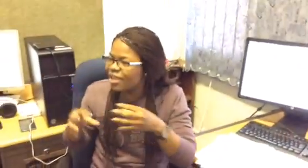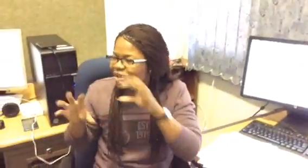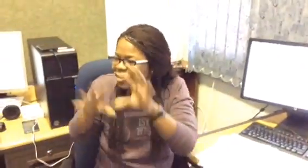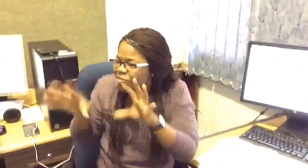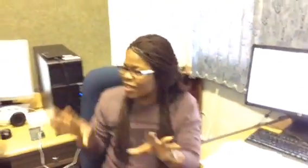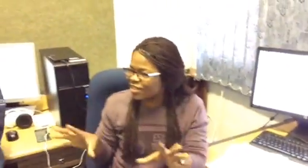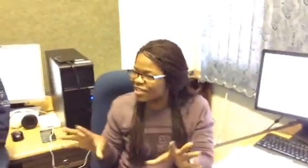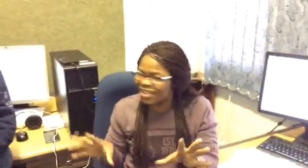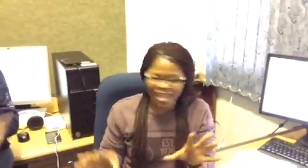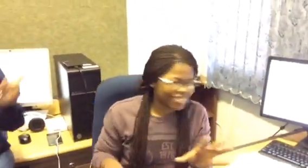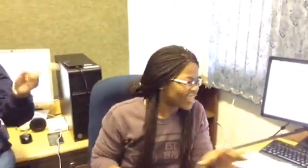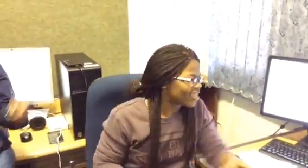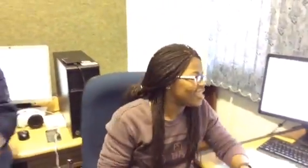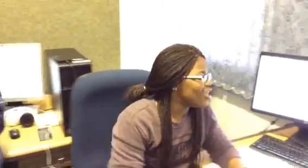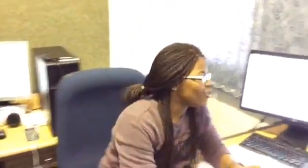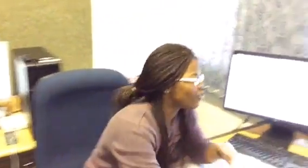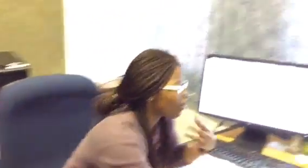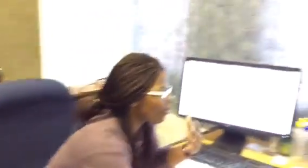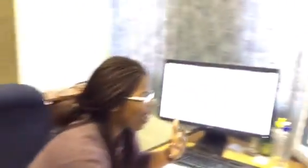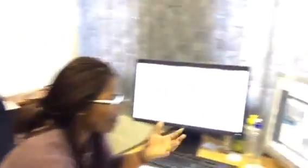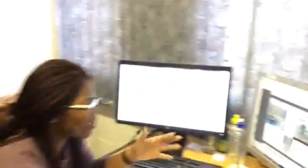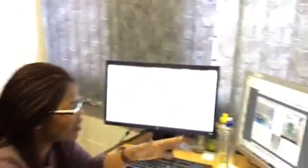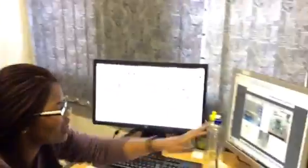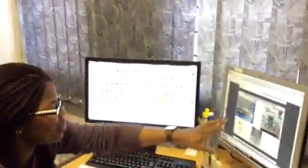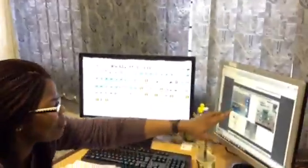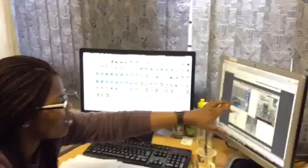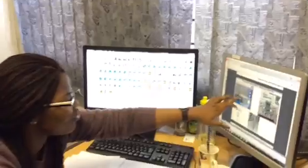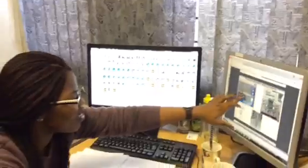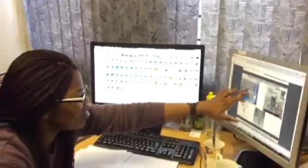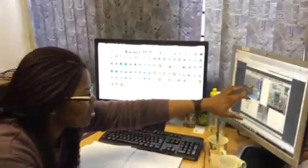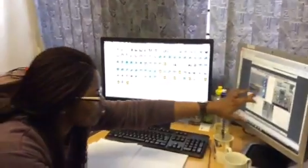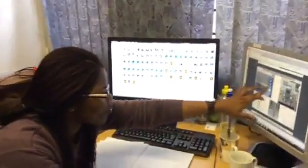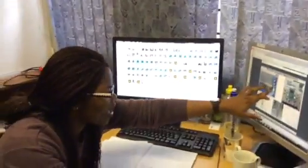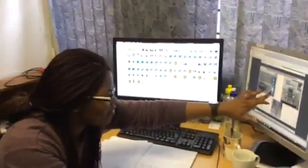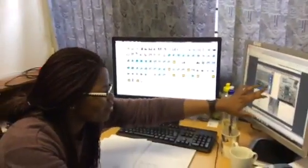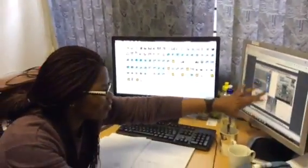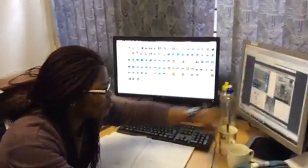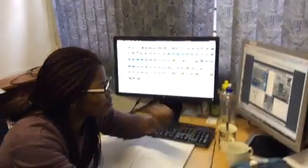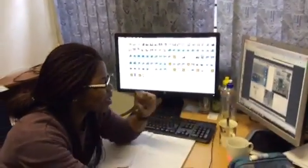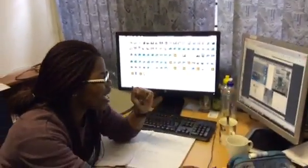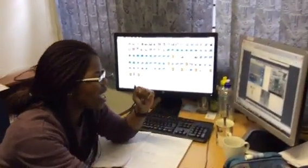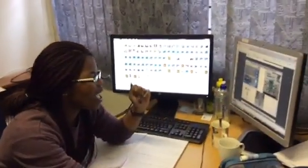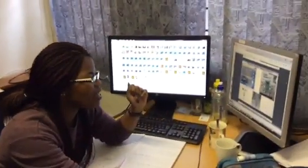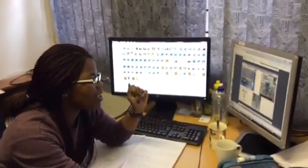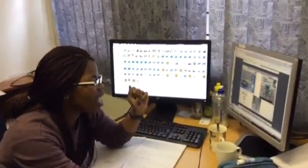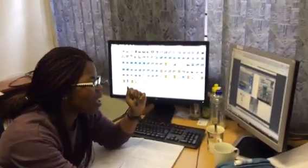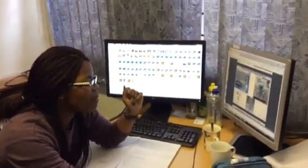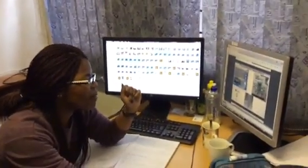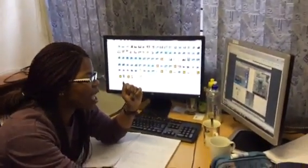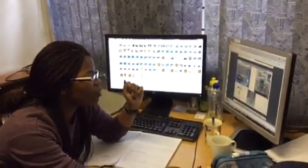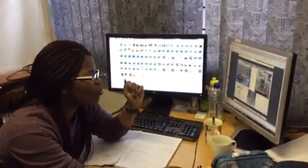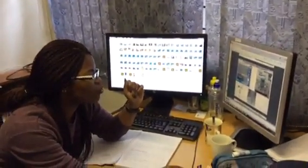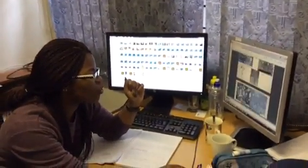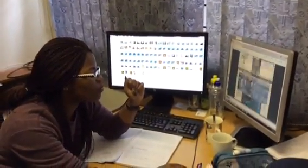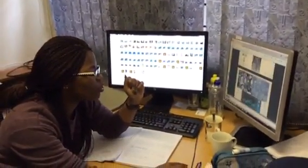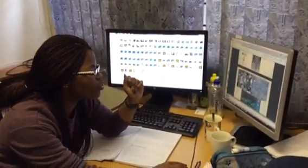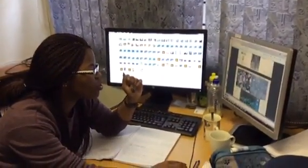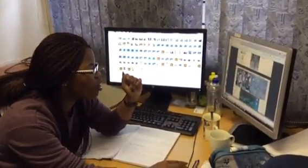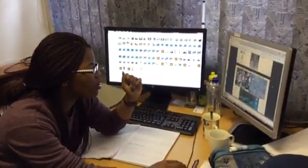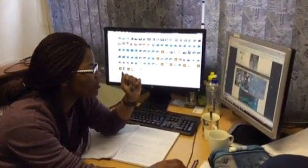it's basically like that so I basically measure these waves and um I also put the rocks